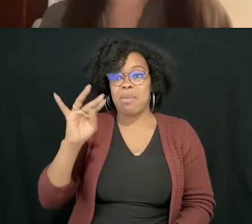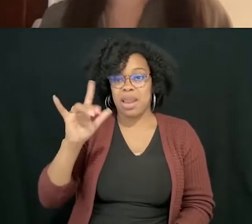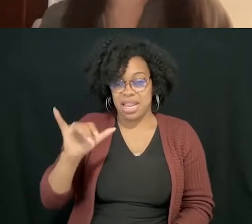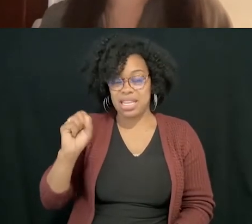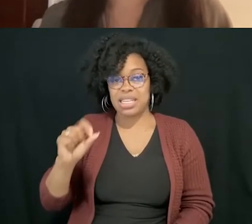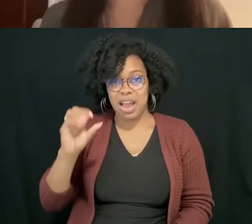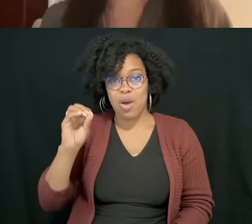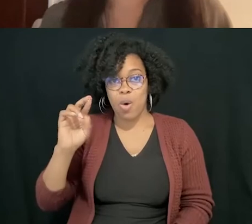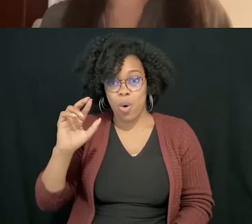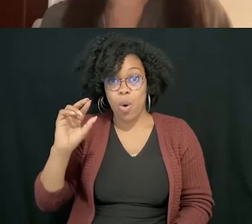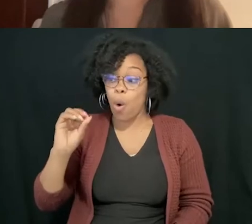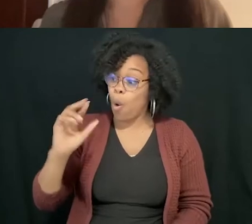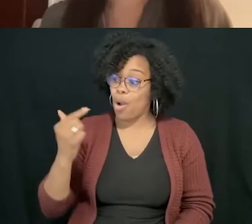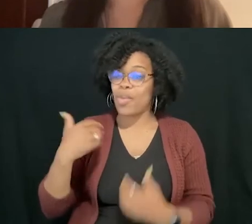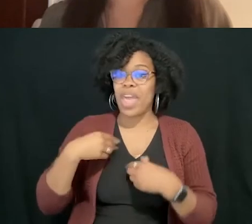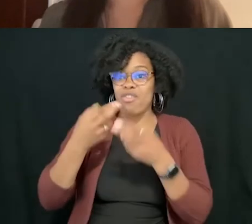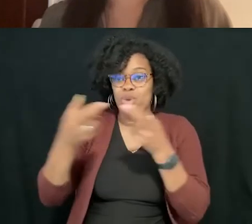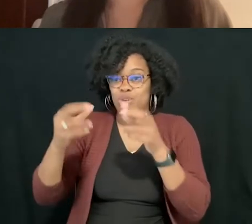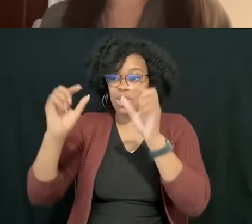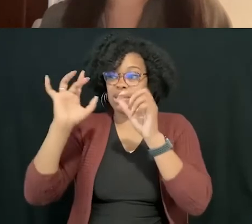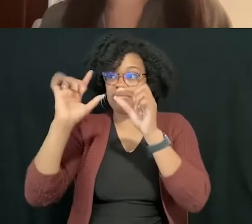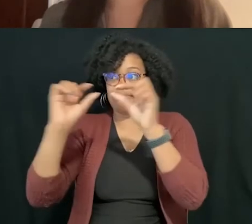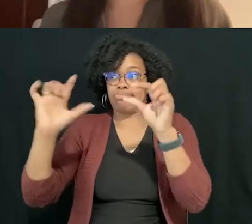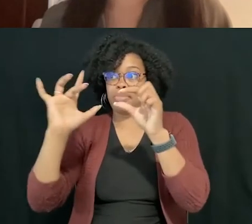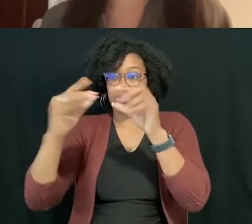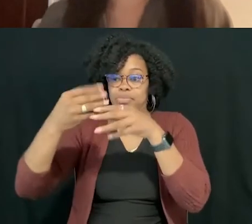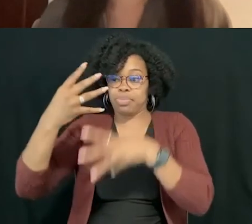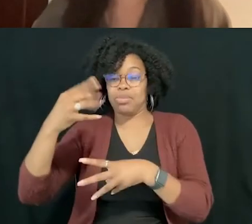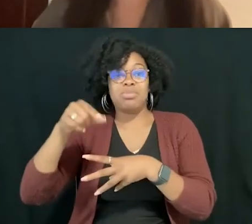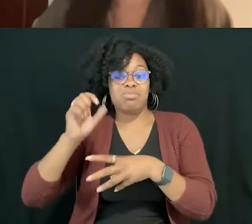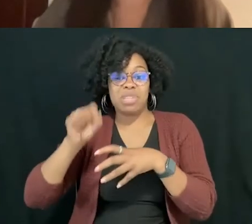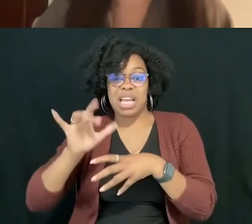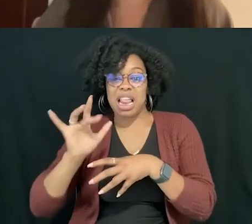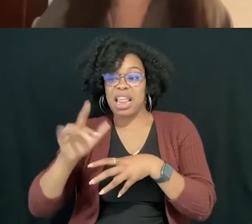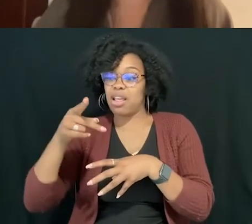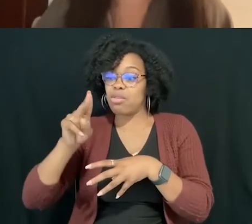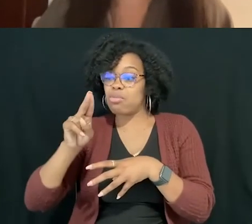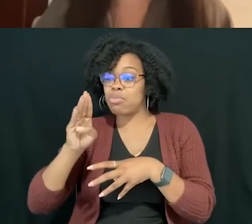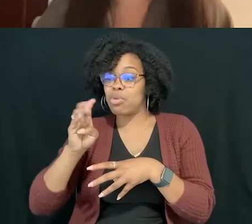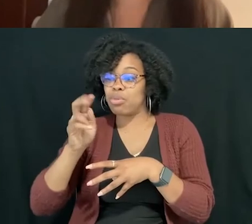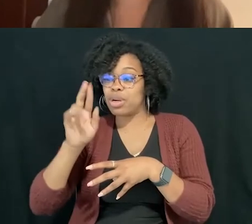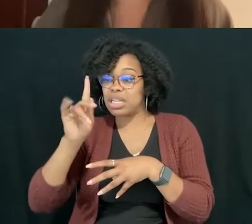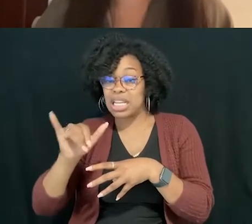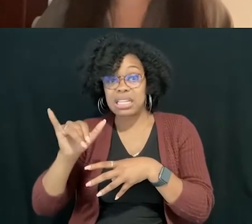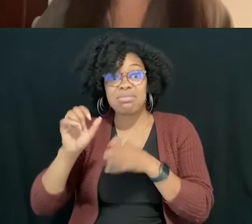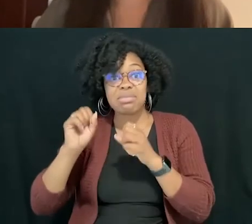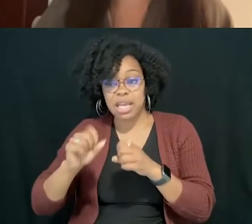You can choose puberty as one of them, and then you can search, uh, the best inclusive, uh, engaging resources